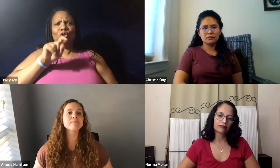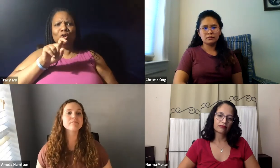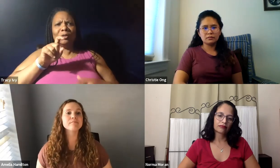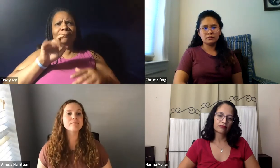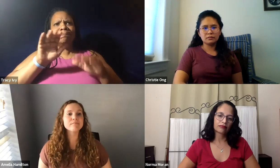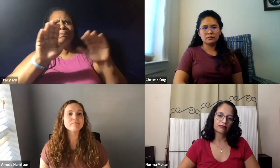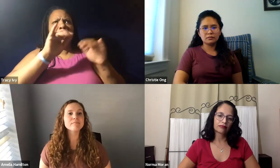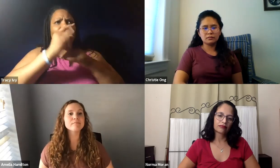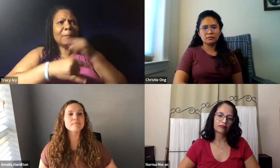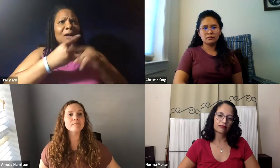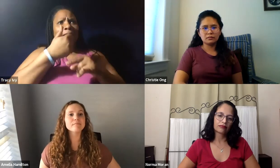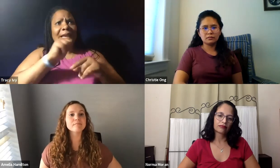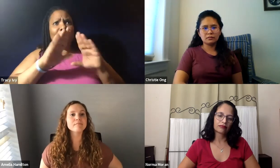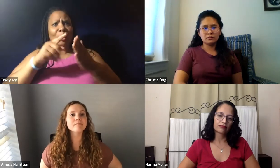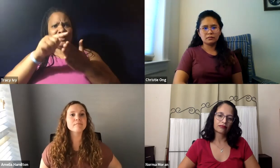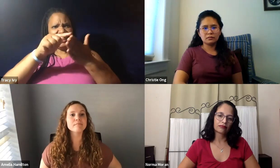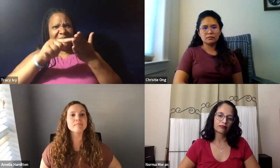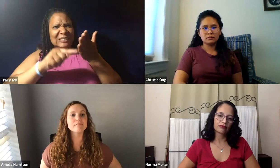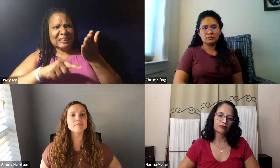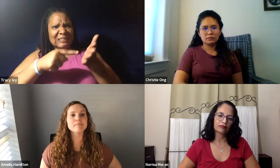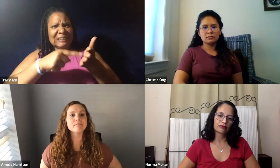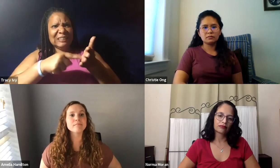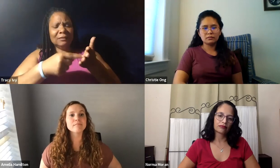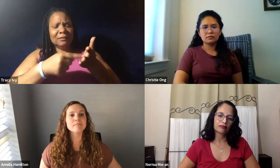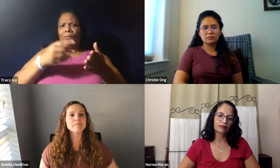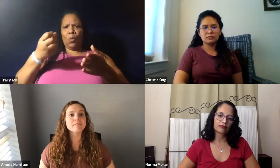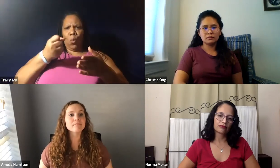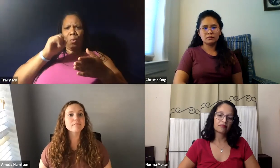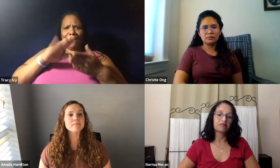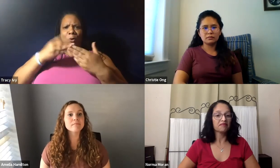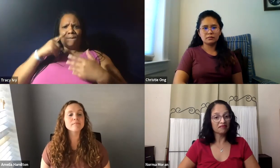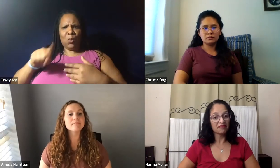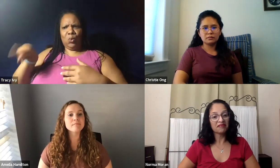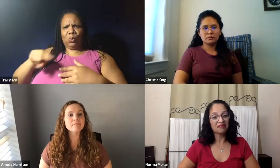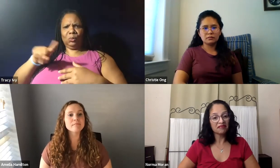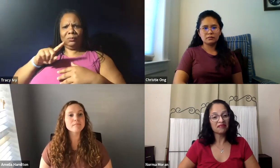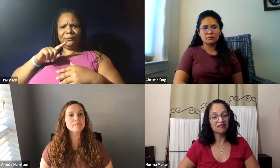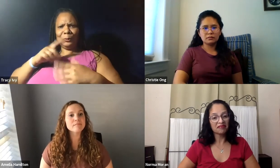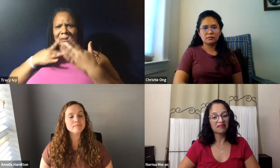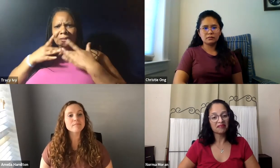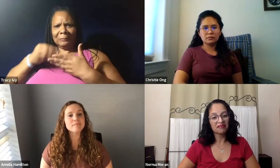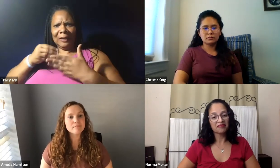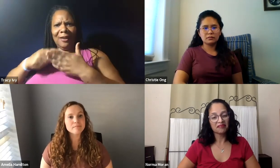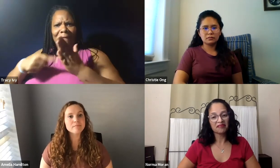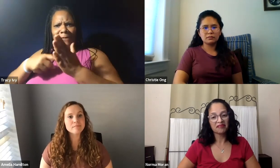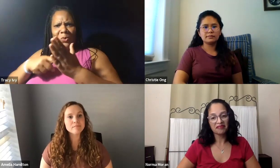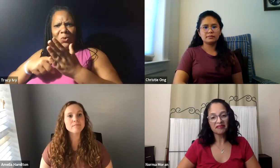So I'm thinking that RIT should reach out to alumni and talk about books that are out there, see if they can't get them